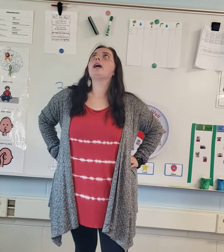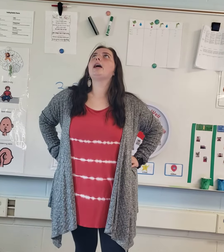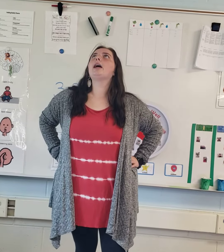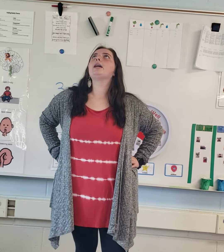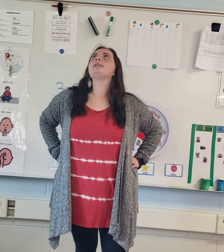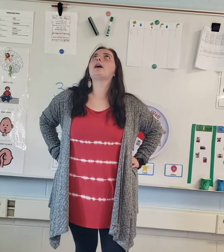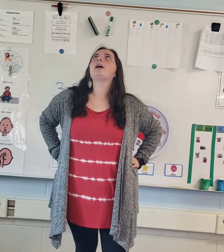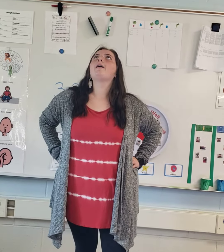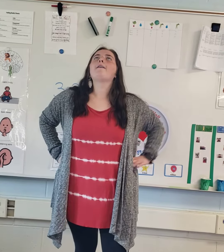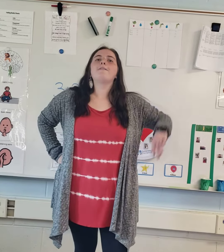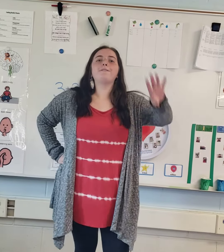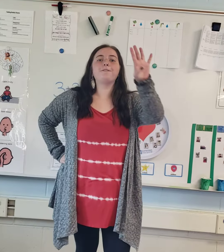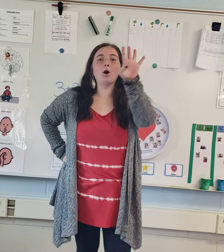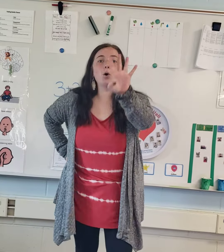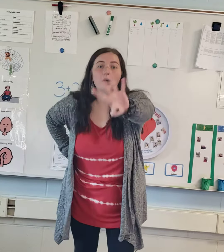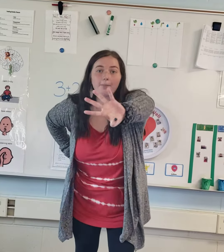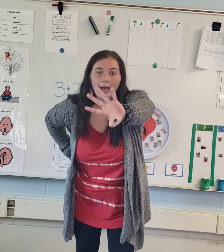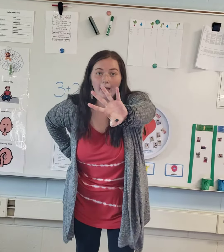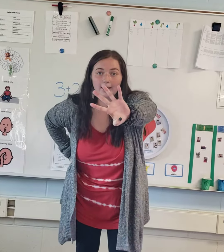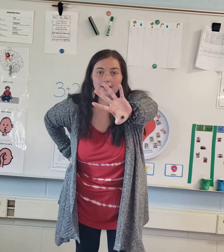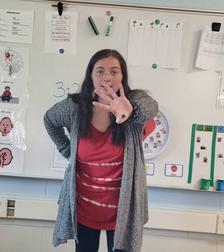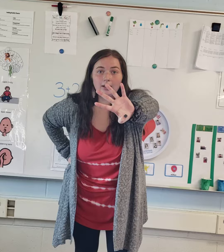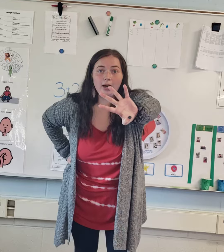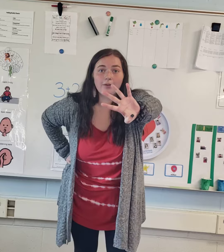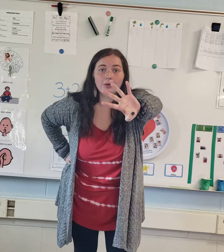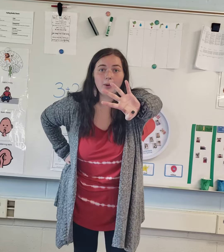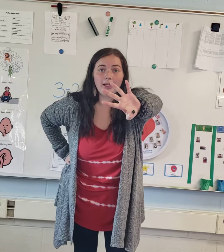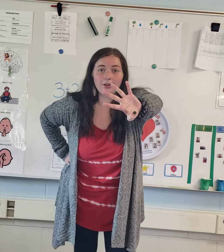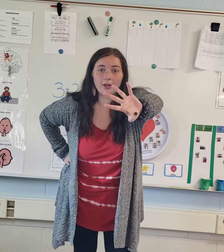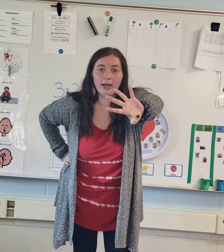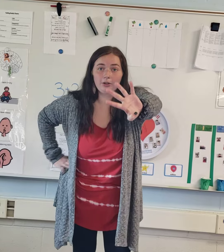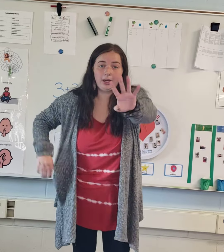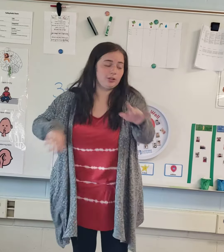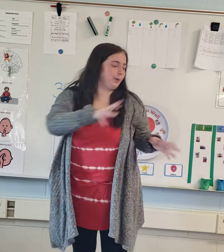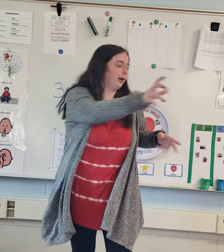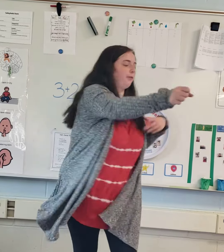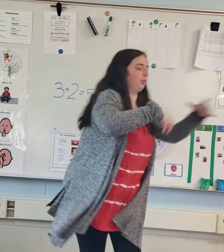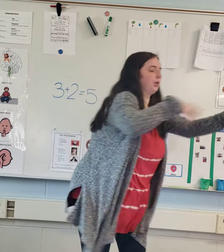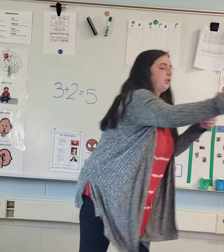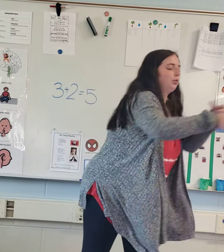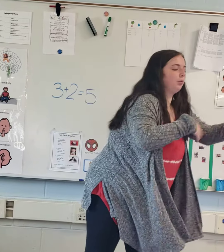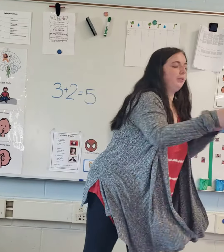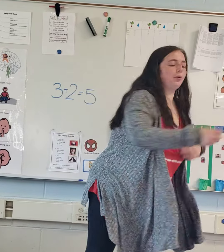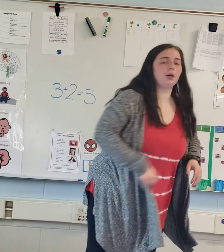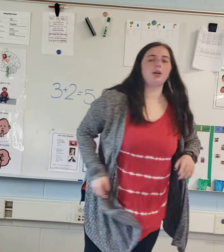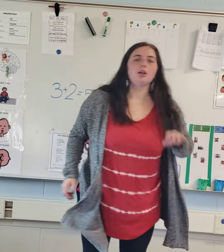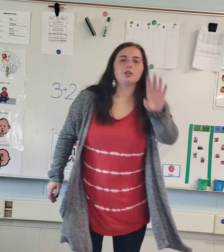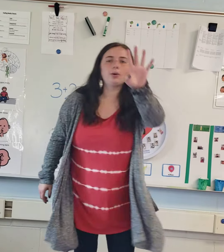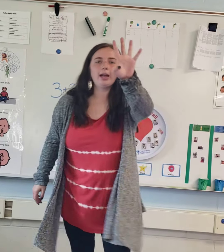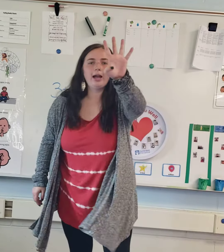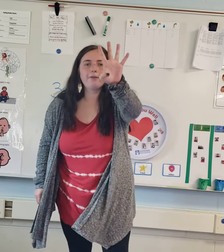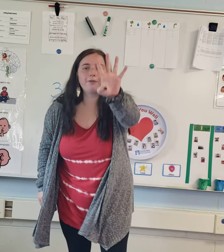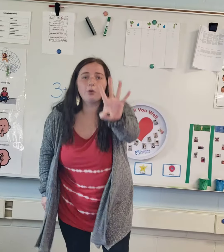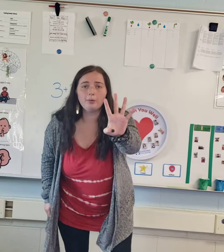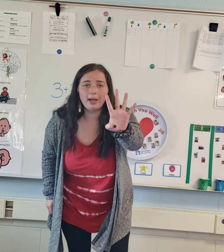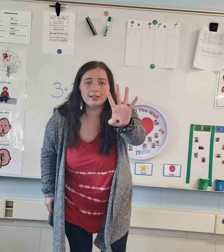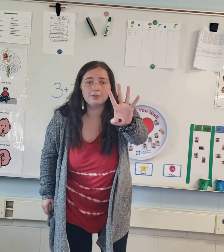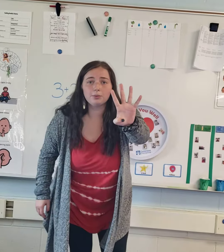four bags of the regular kind, okay? So pick out four. One, two, three, four. So I have four bags of the